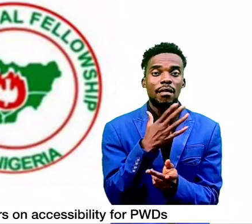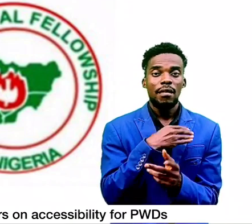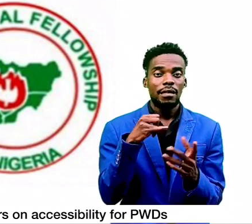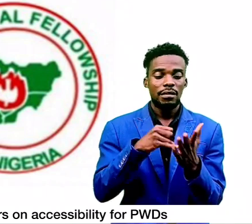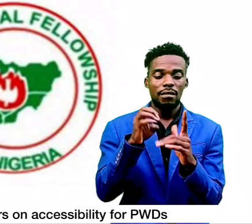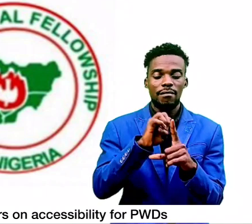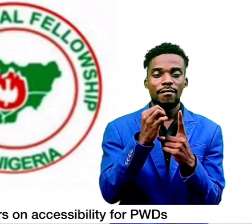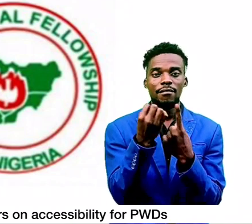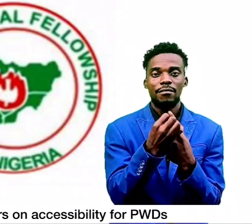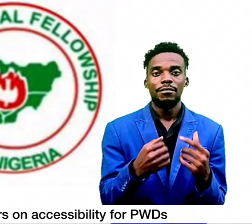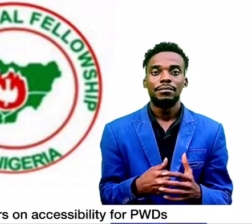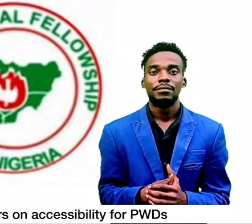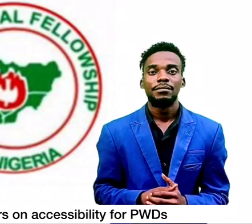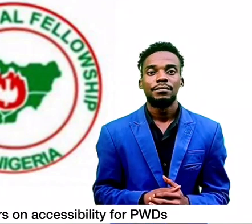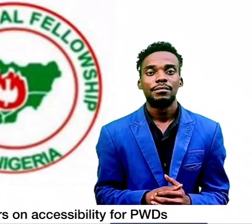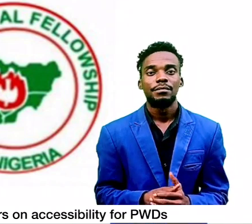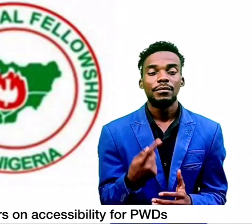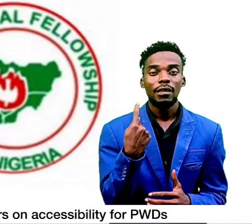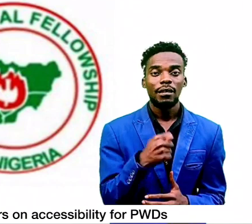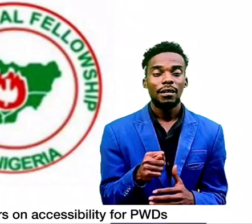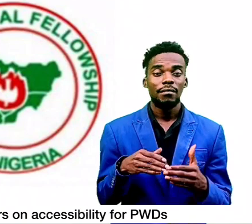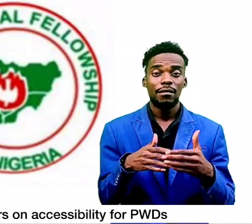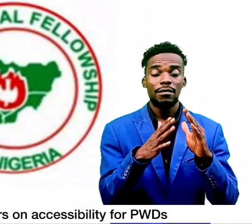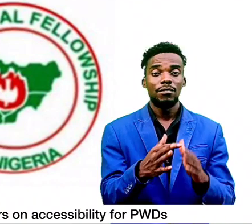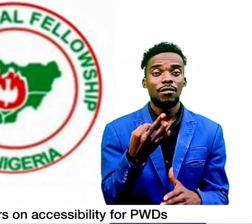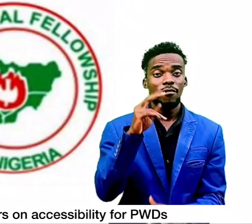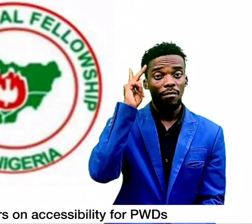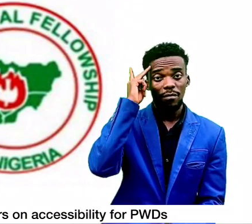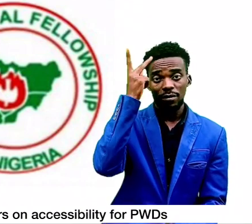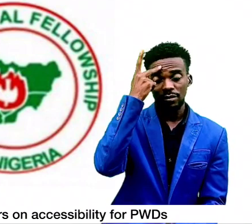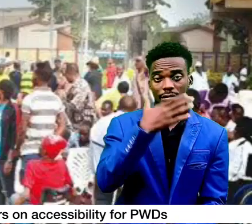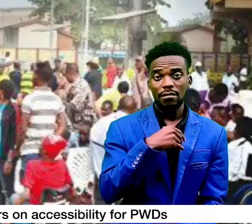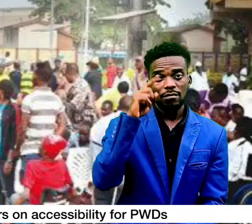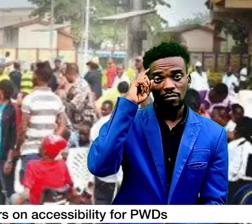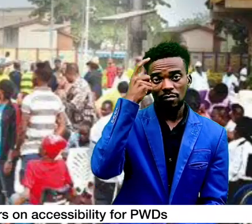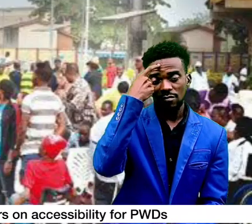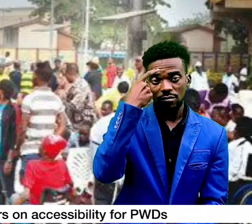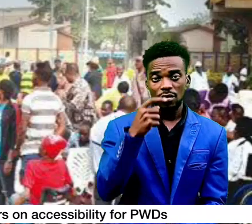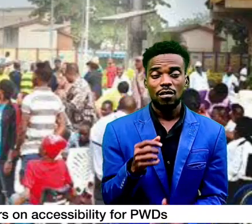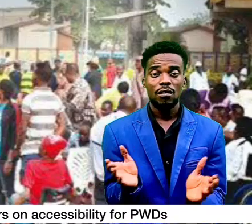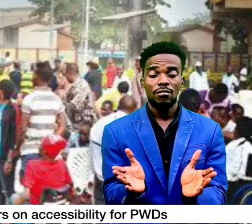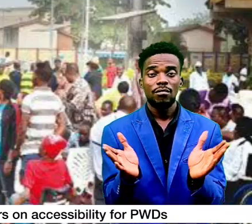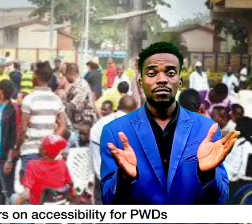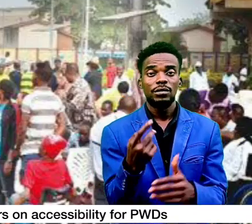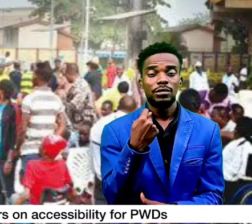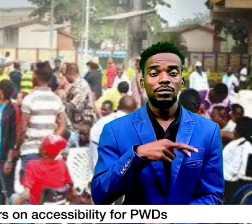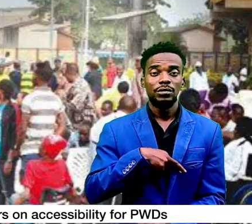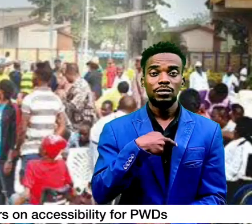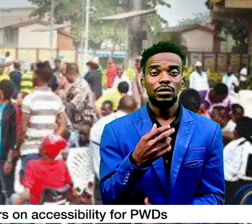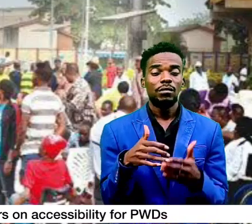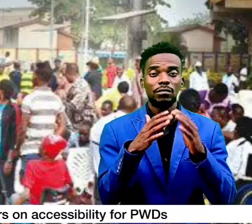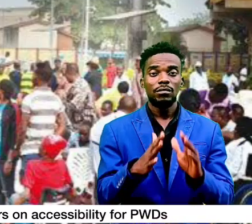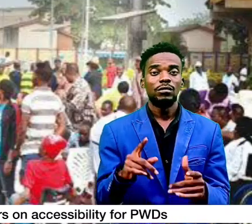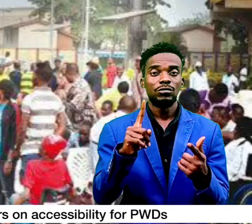environment the directorate of politics and governance urged the religious